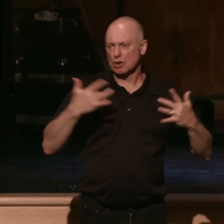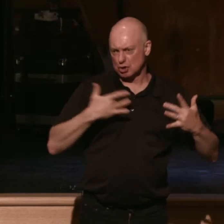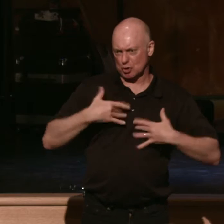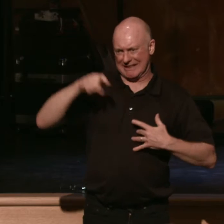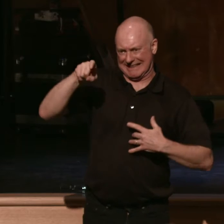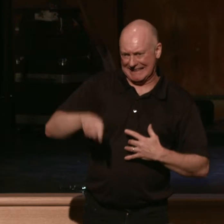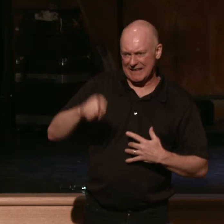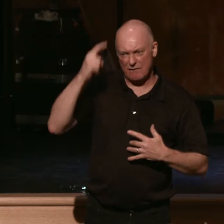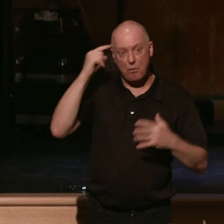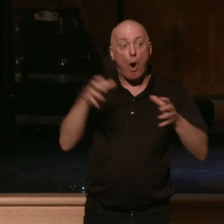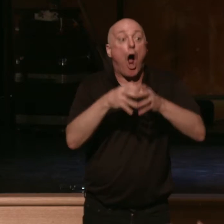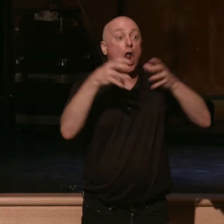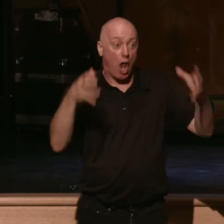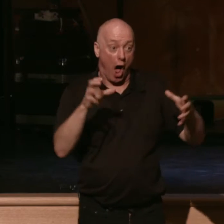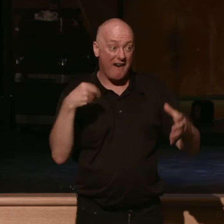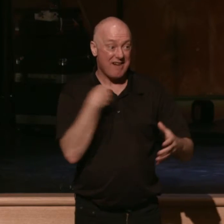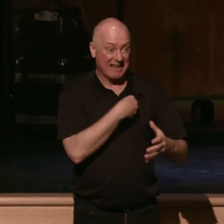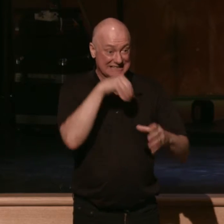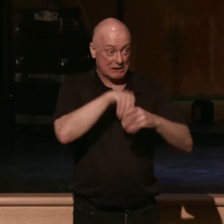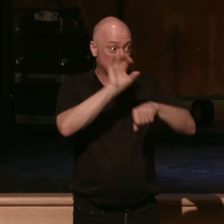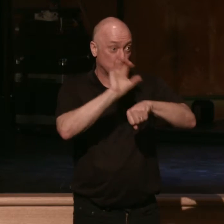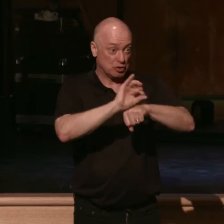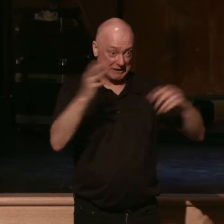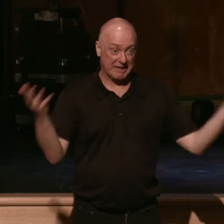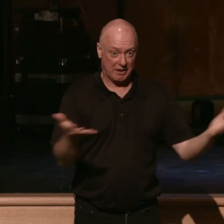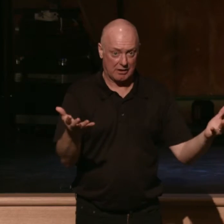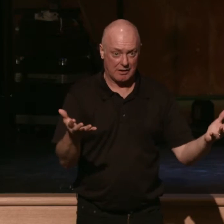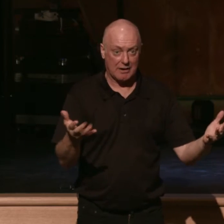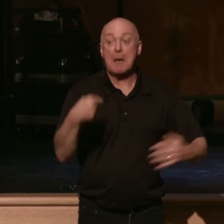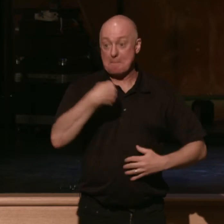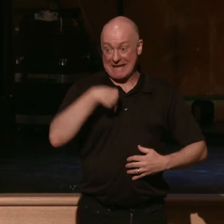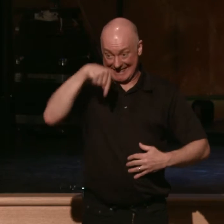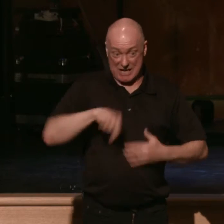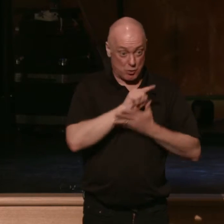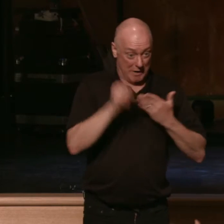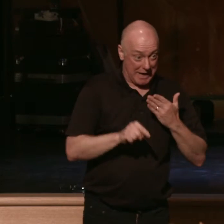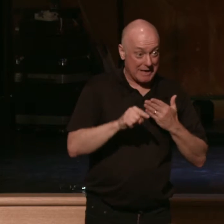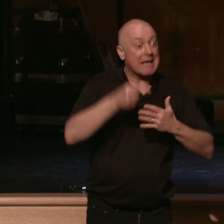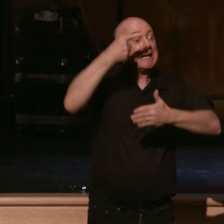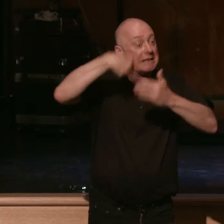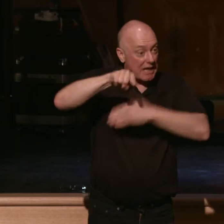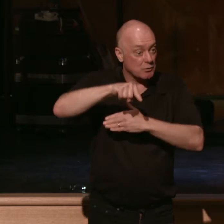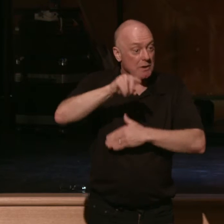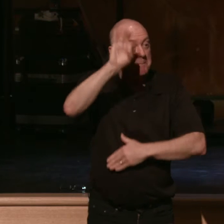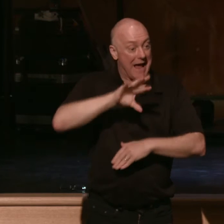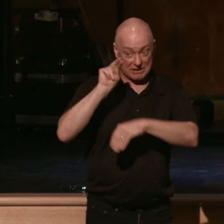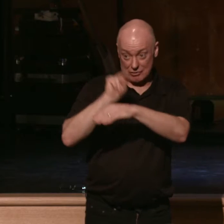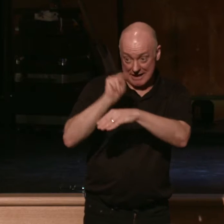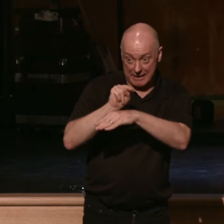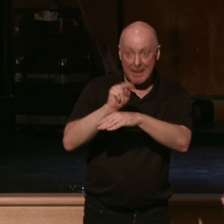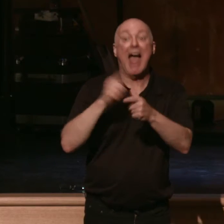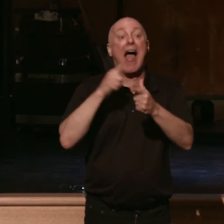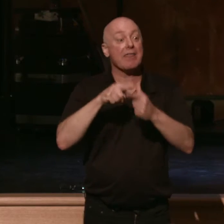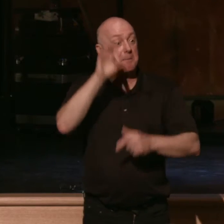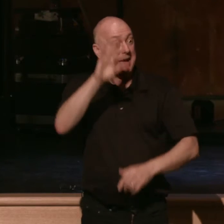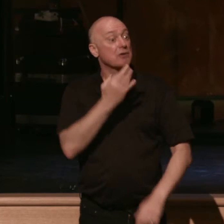a lot of us in this church. And so it's me this weekend, and then next weekend is Pastor Nathan, and then Pastor Robbie, Lord willing, returns,